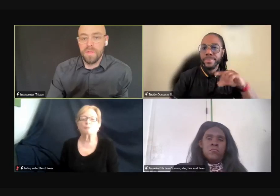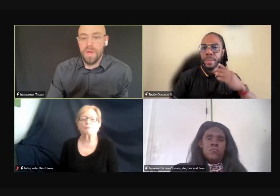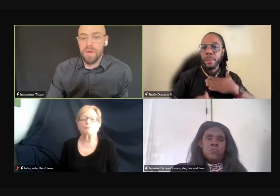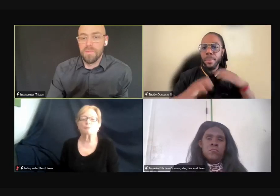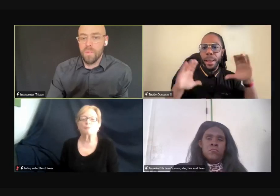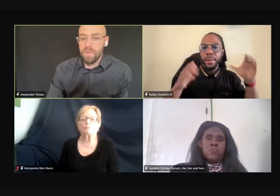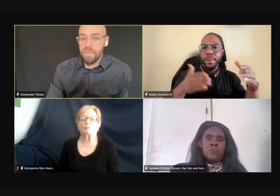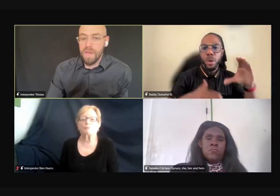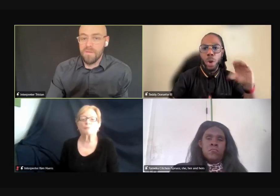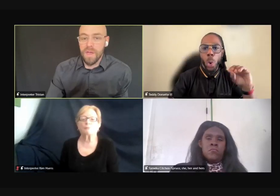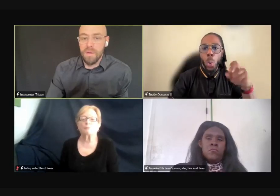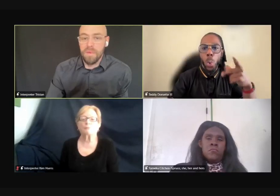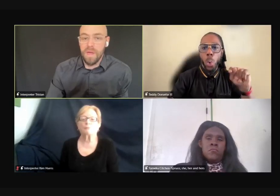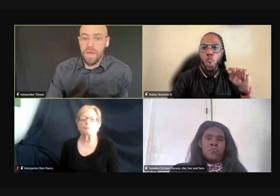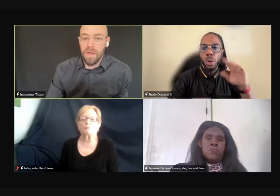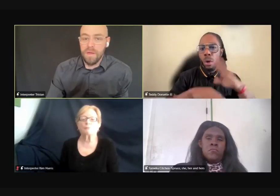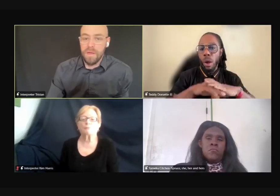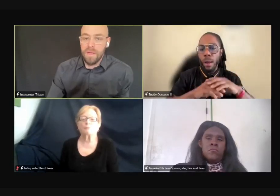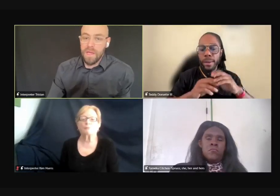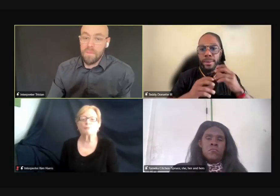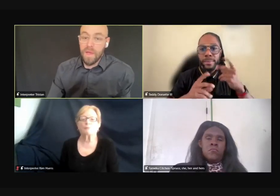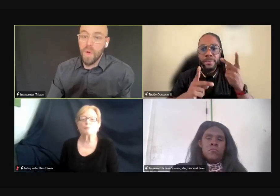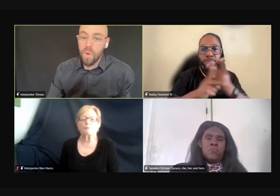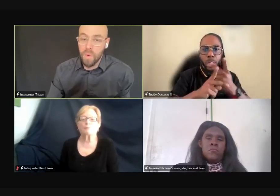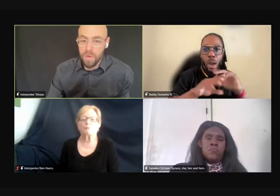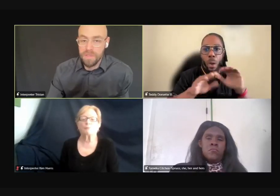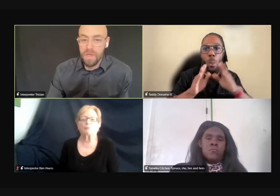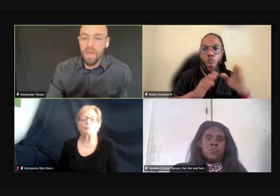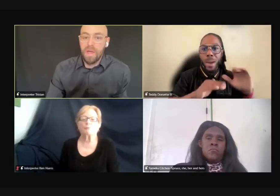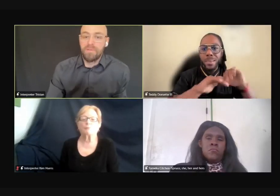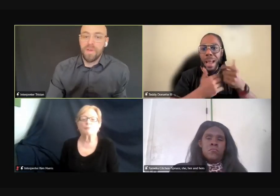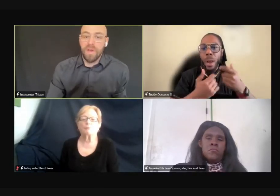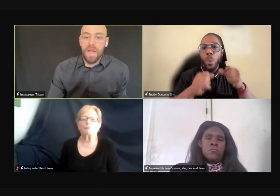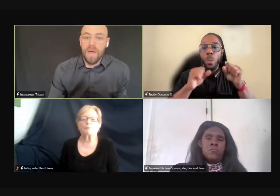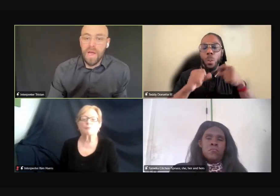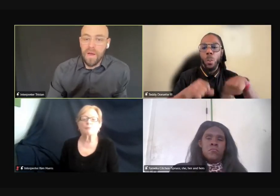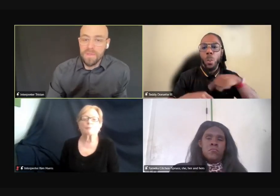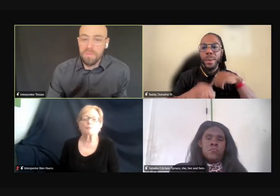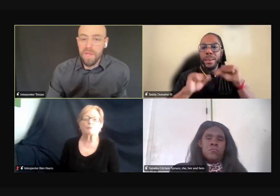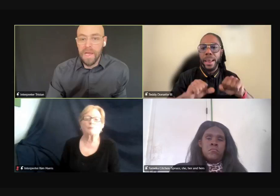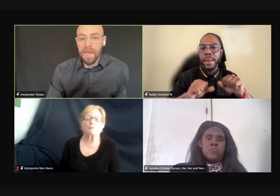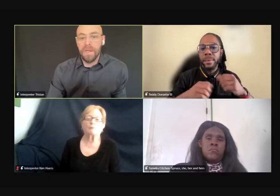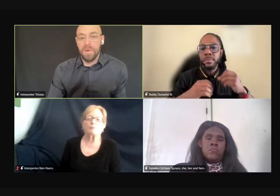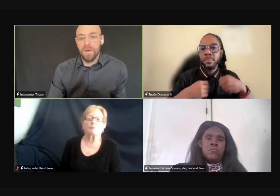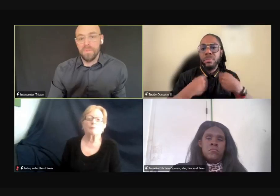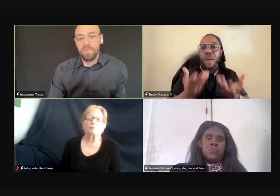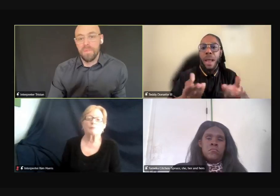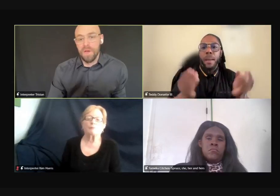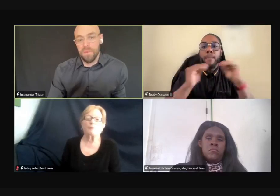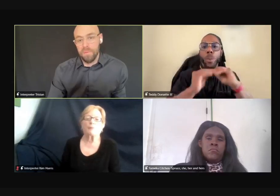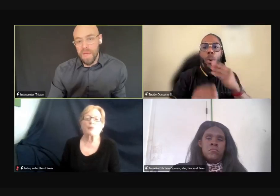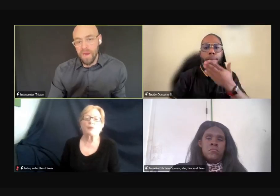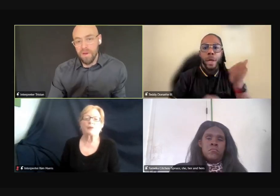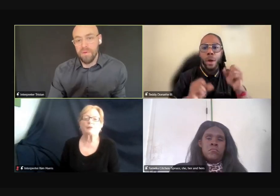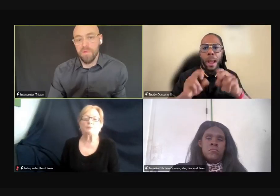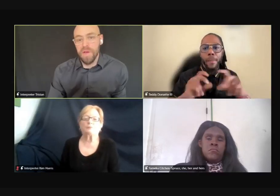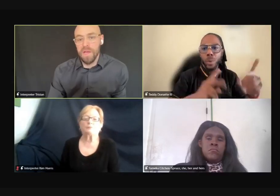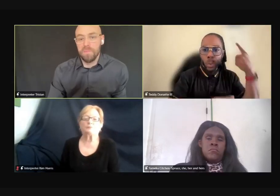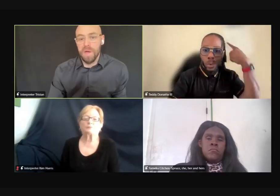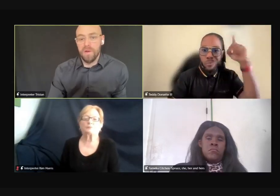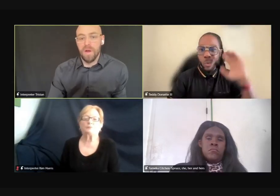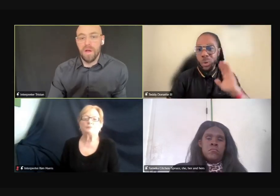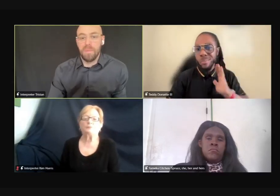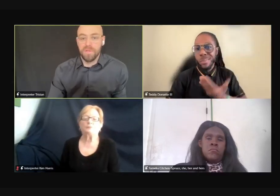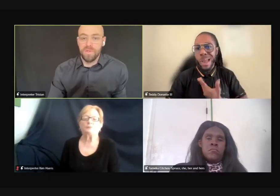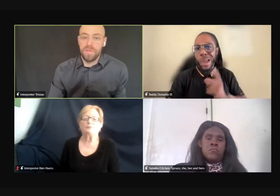working with, um, with many of them, uh, in my cohort, figuring out how to plan and better, better prepare for